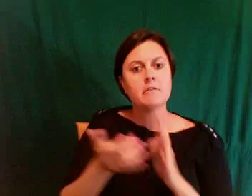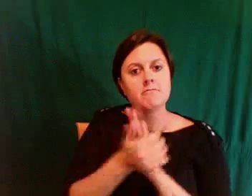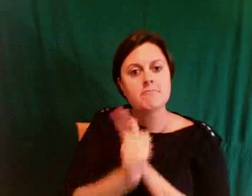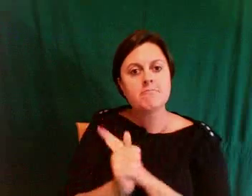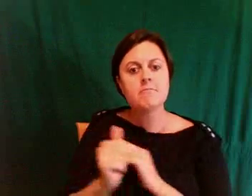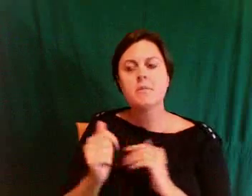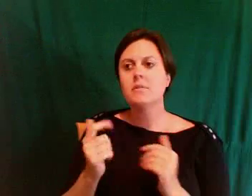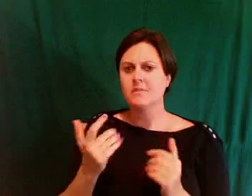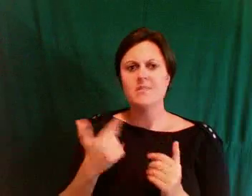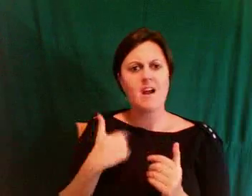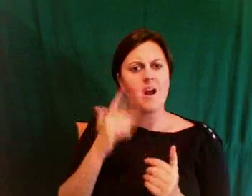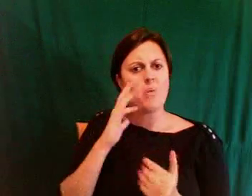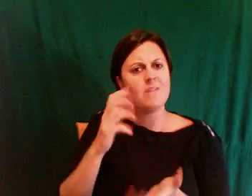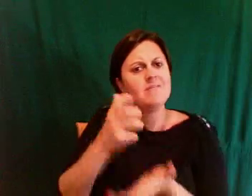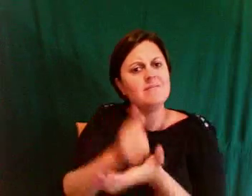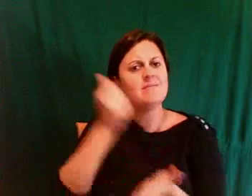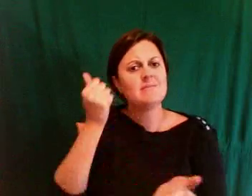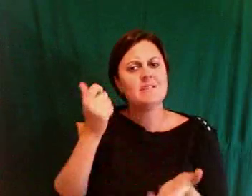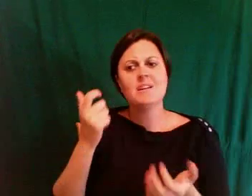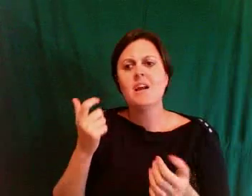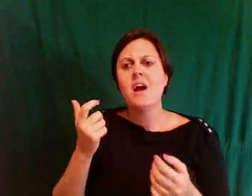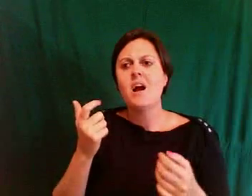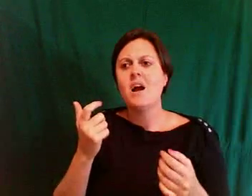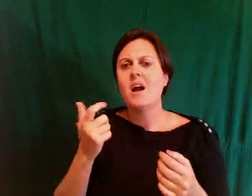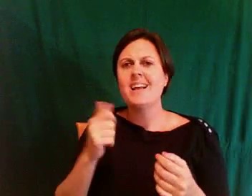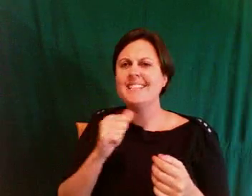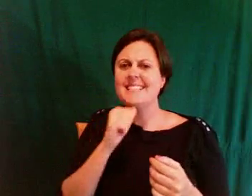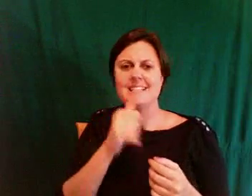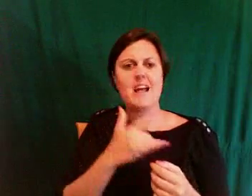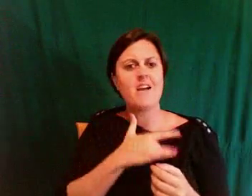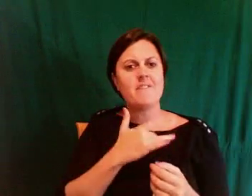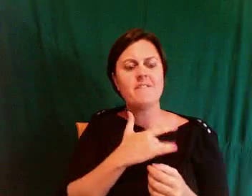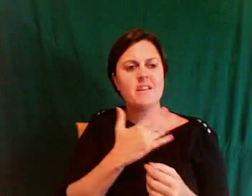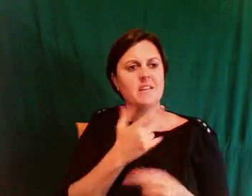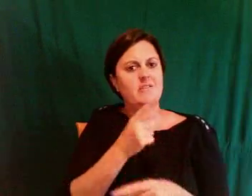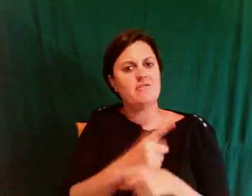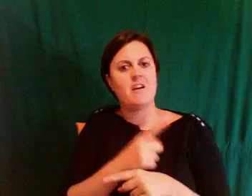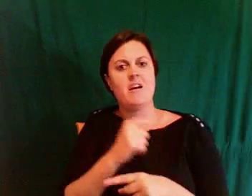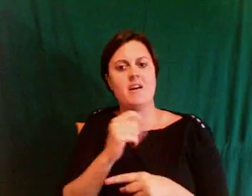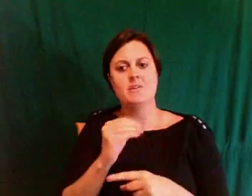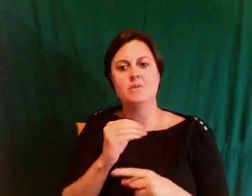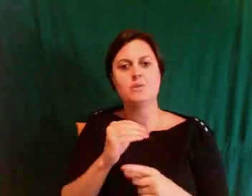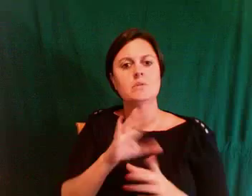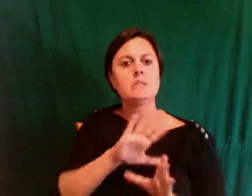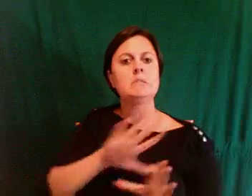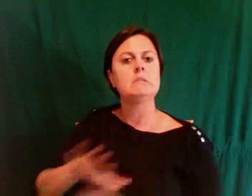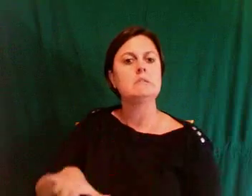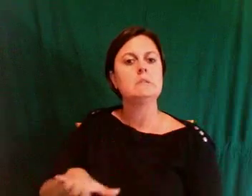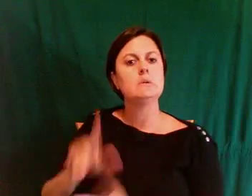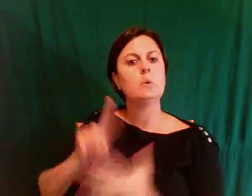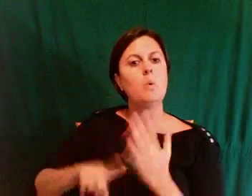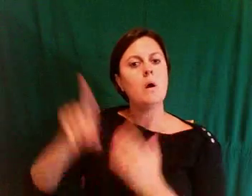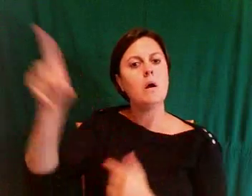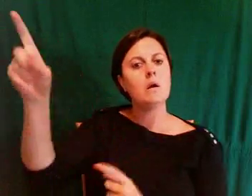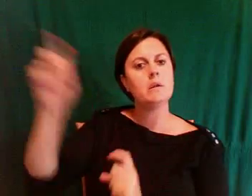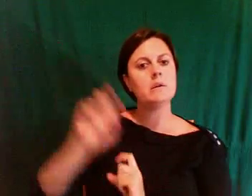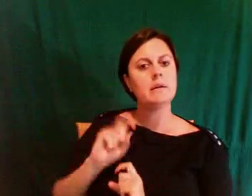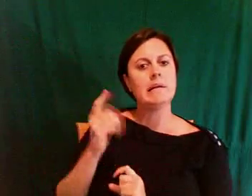or blessed to do something that's not within that realm of gifts. So I feel very grateful to have the circumstances